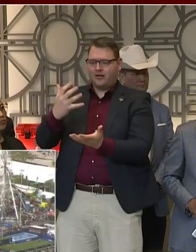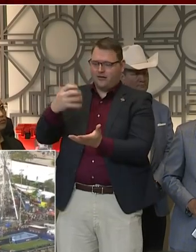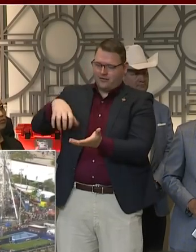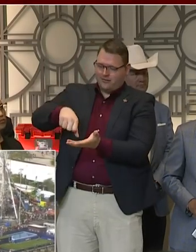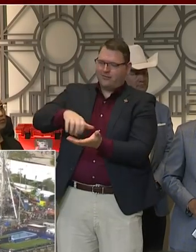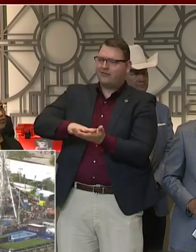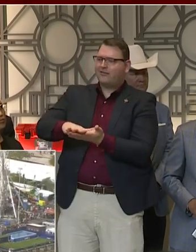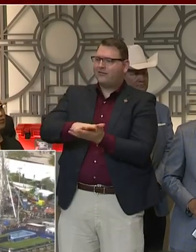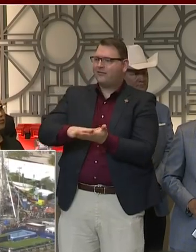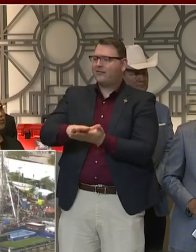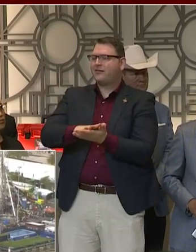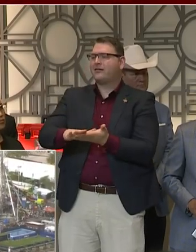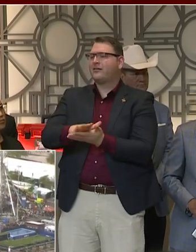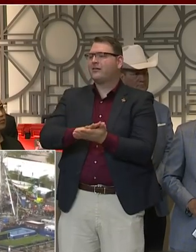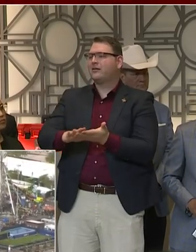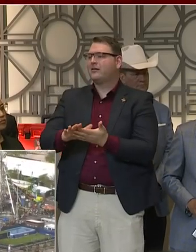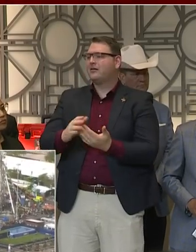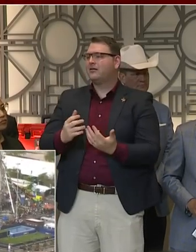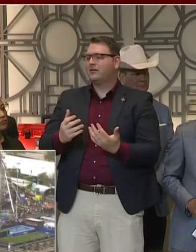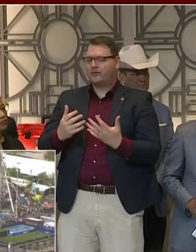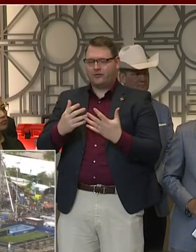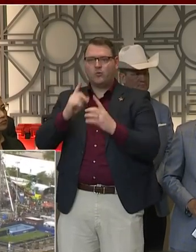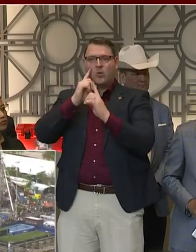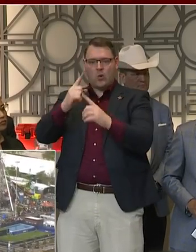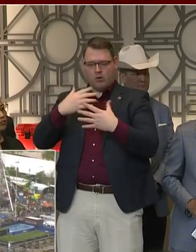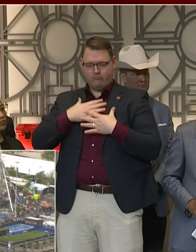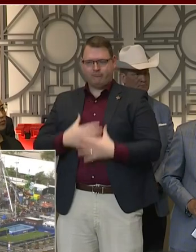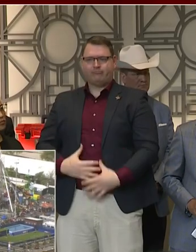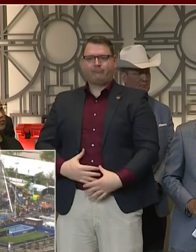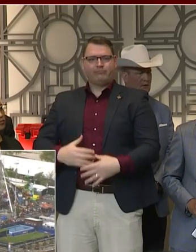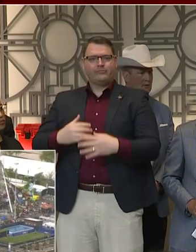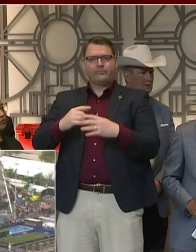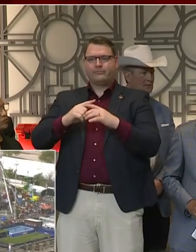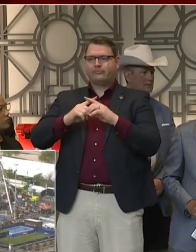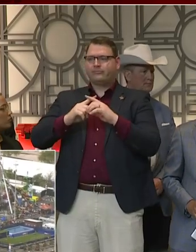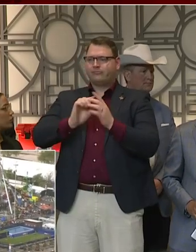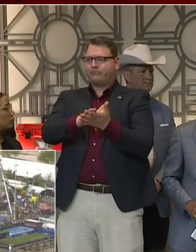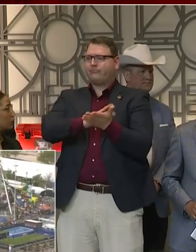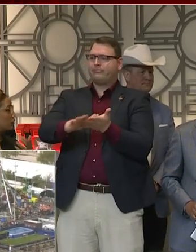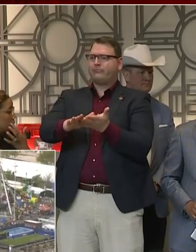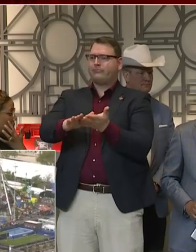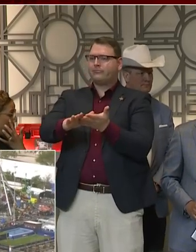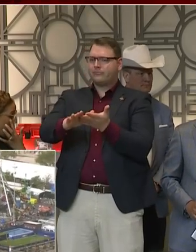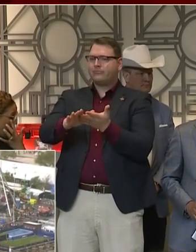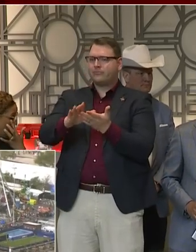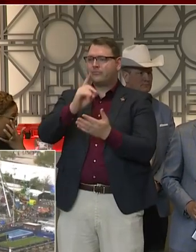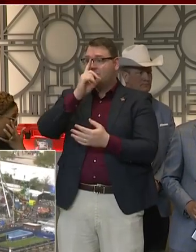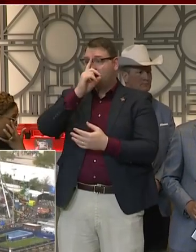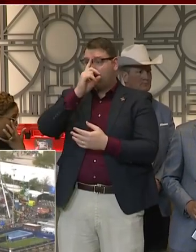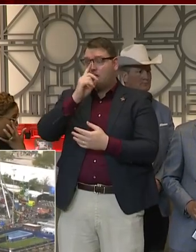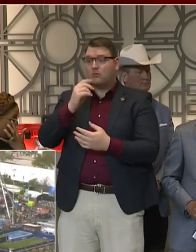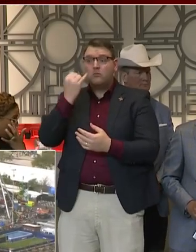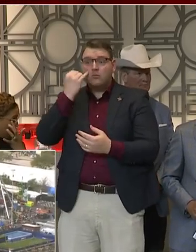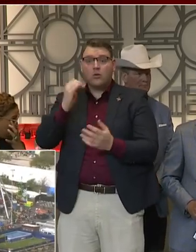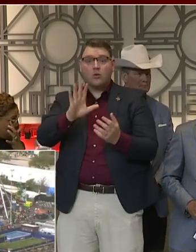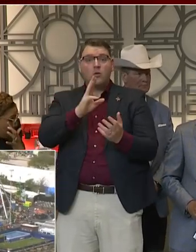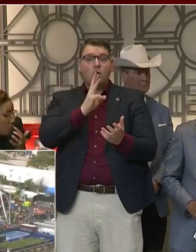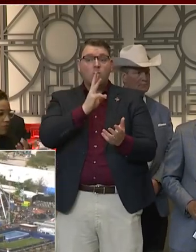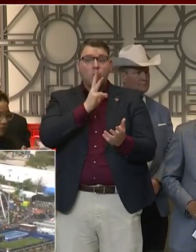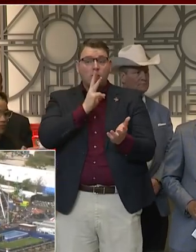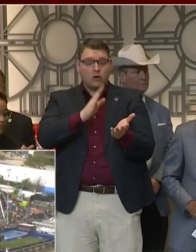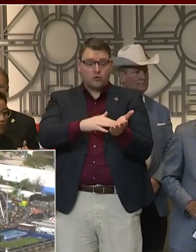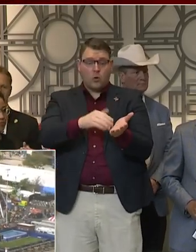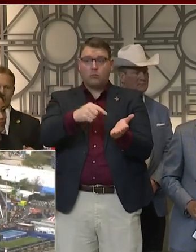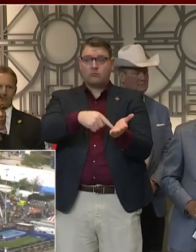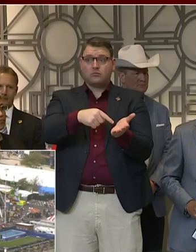and certainly using hand sanitizer when you're able to use soap and water, which, again, as a reminder, is the